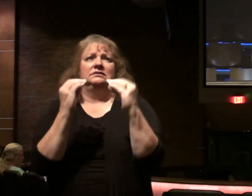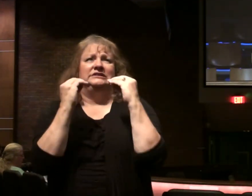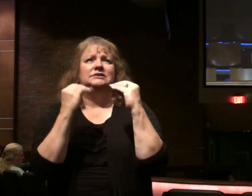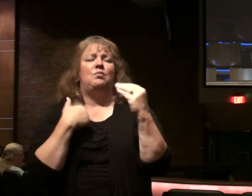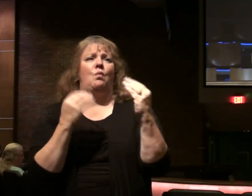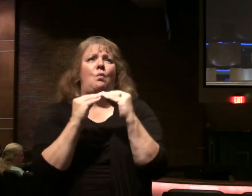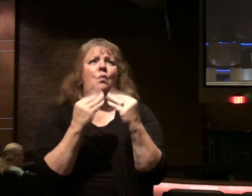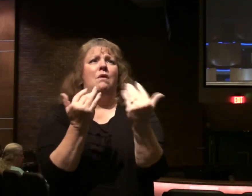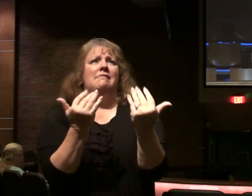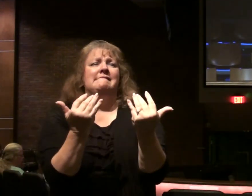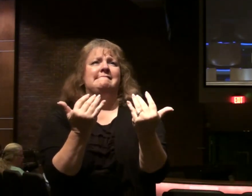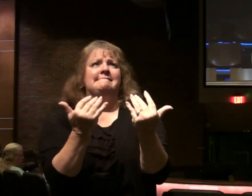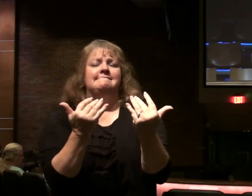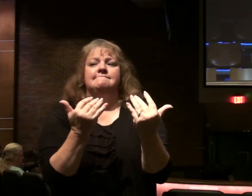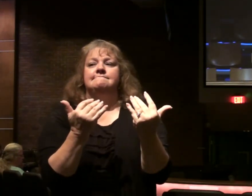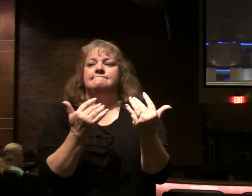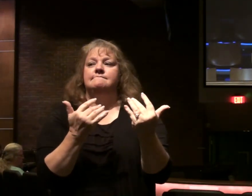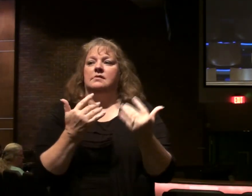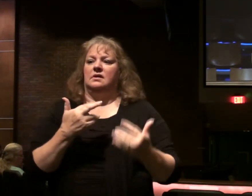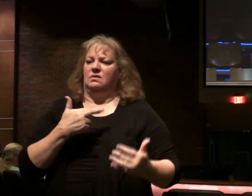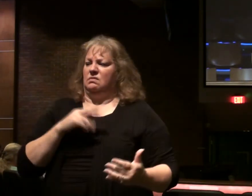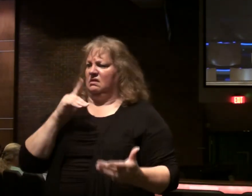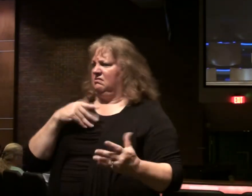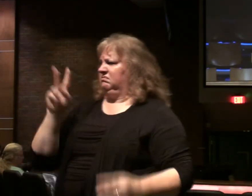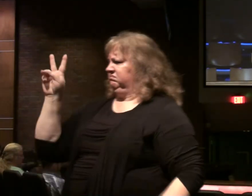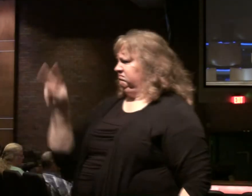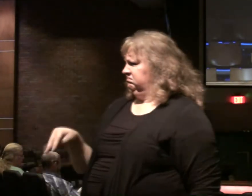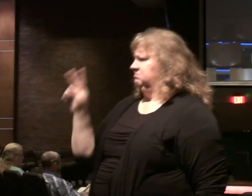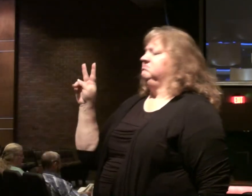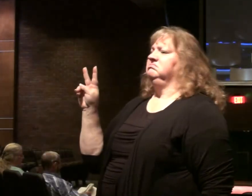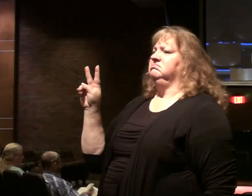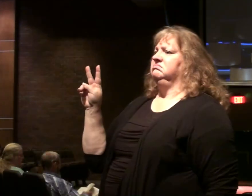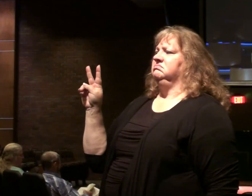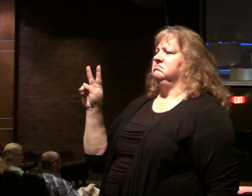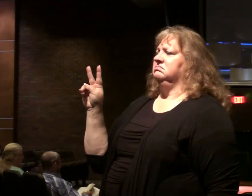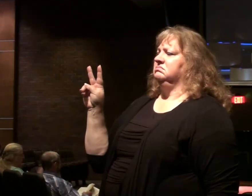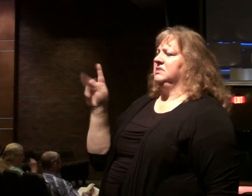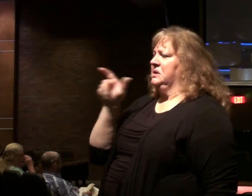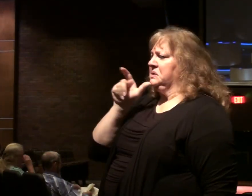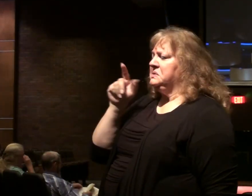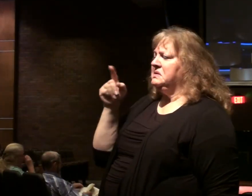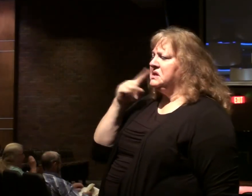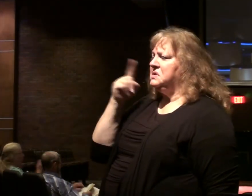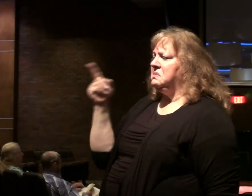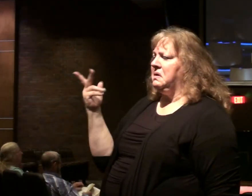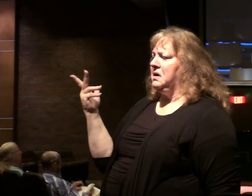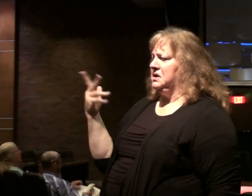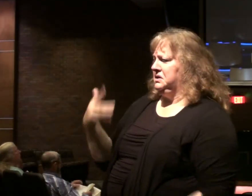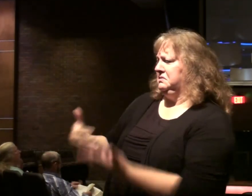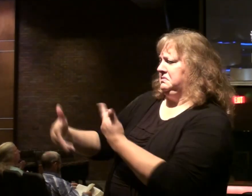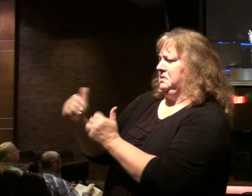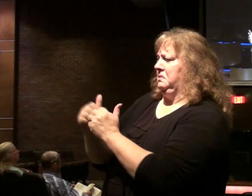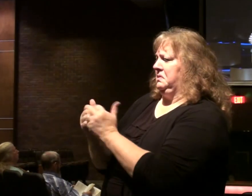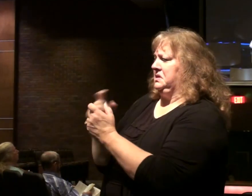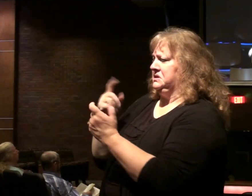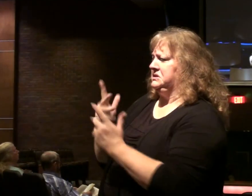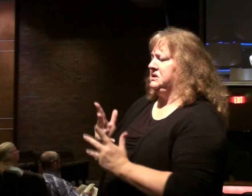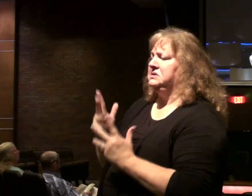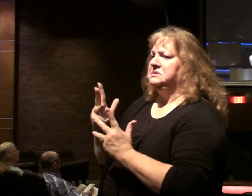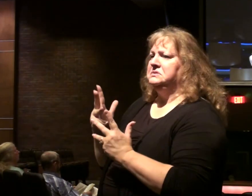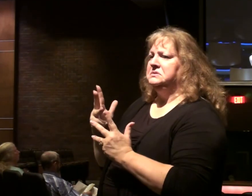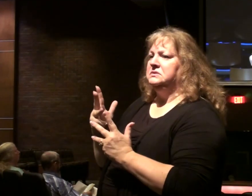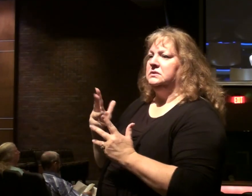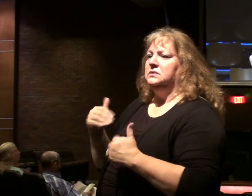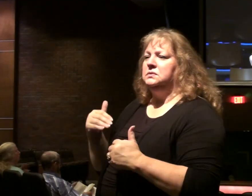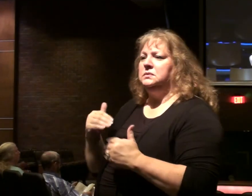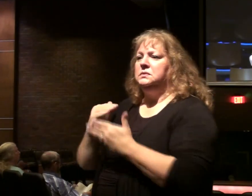say because of that and religious leaders were upset by this man mingling with sinners. He did three amazing